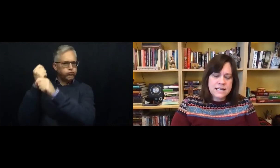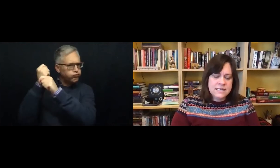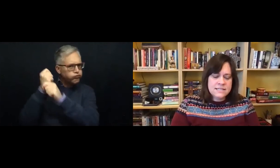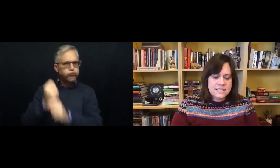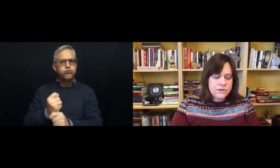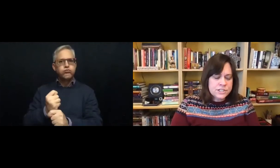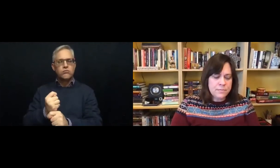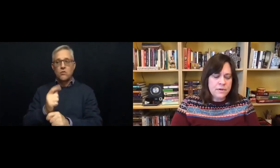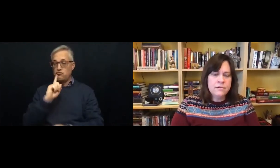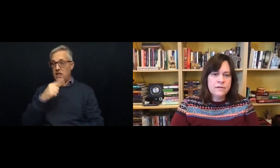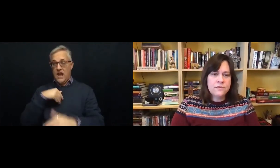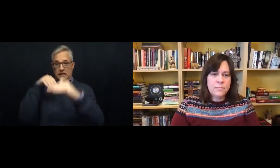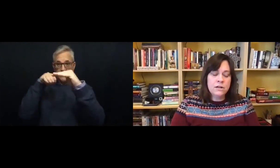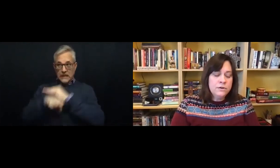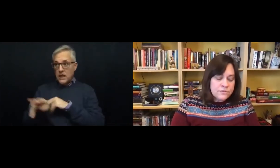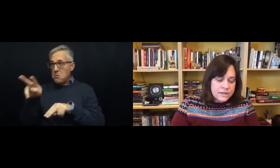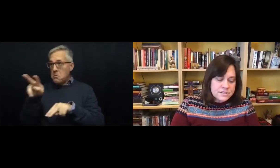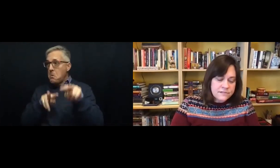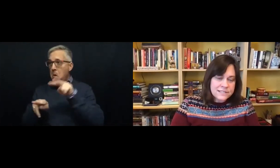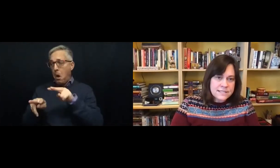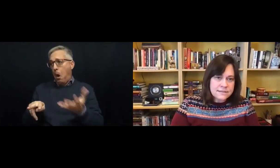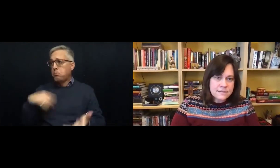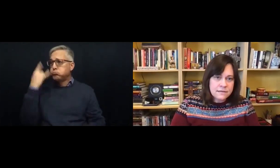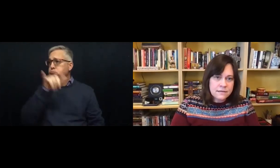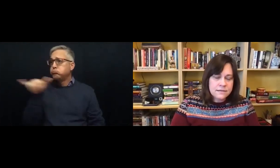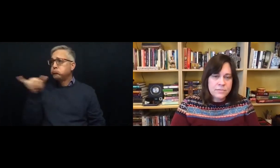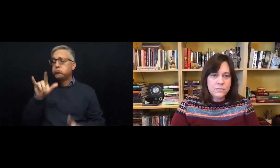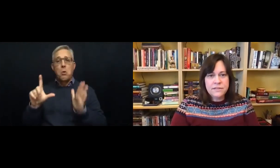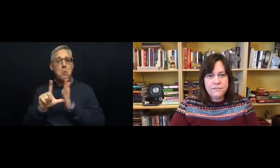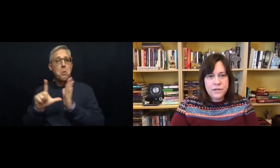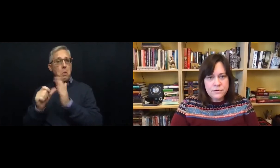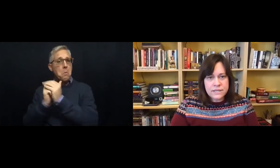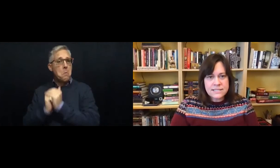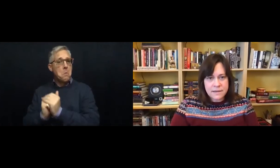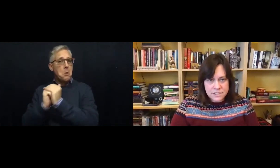about five blocks but with a few exceptions.